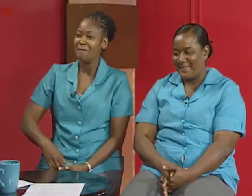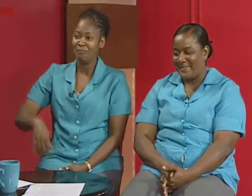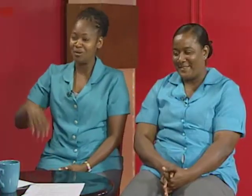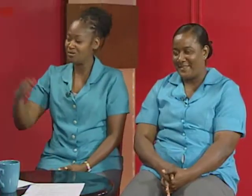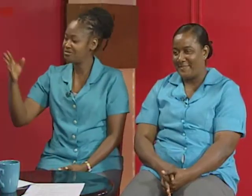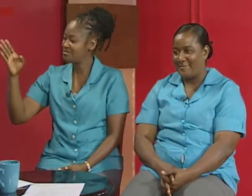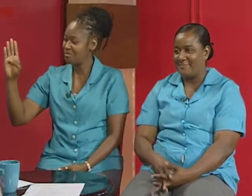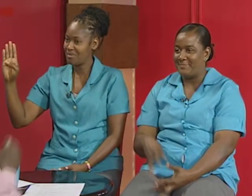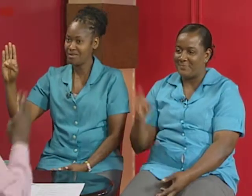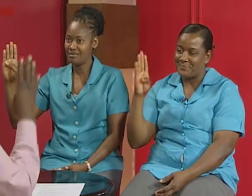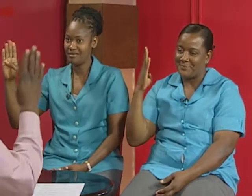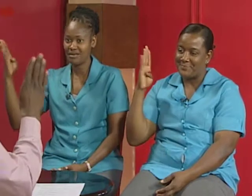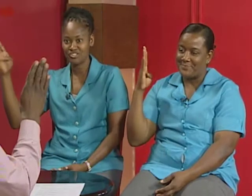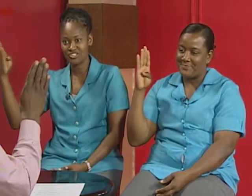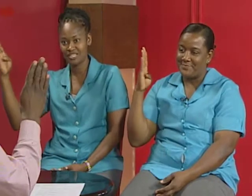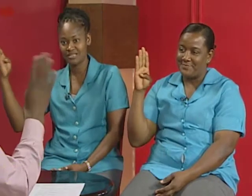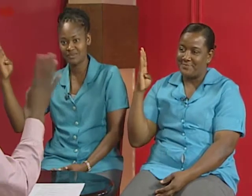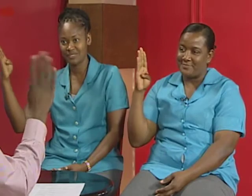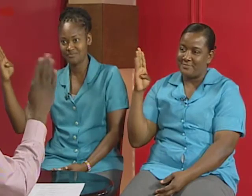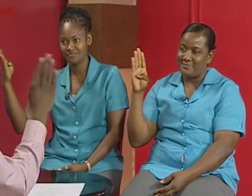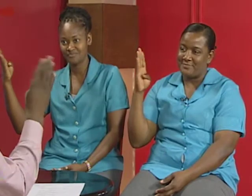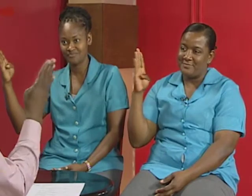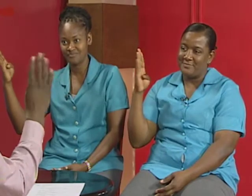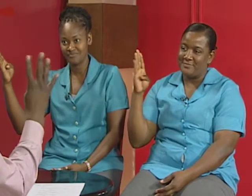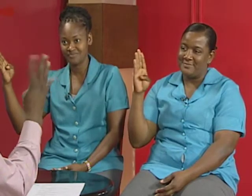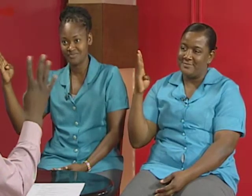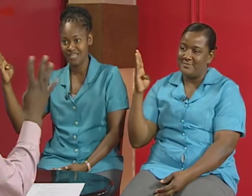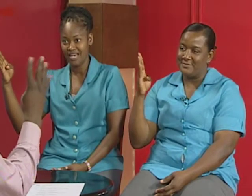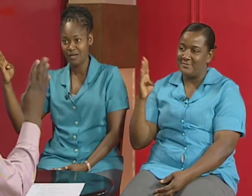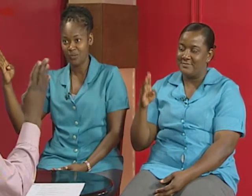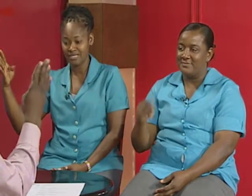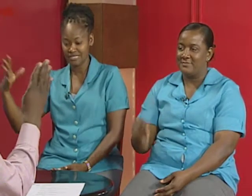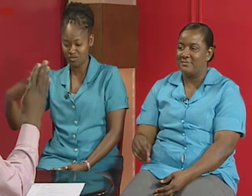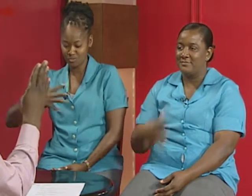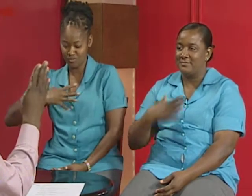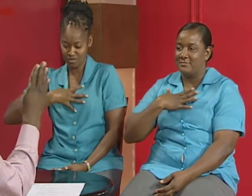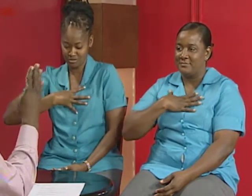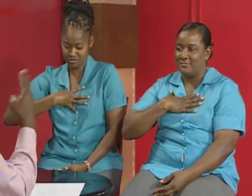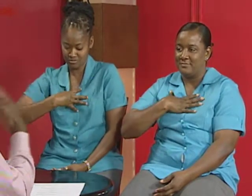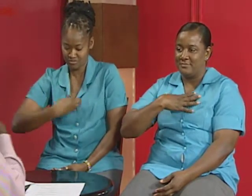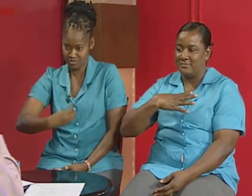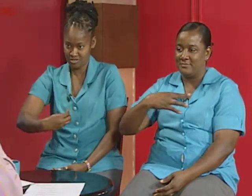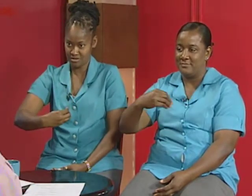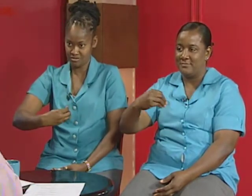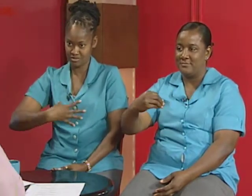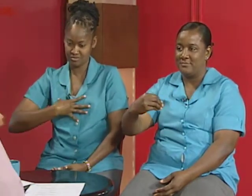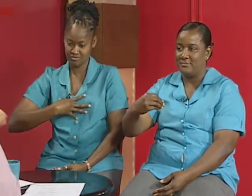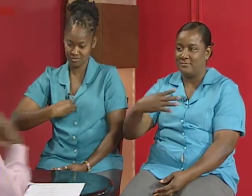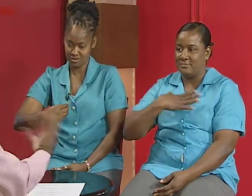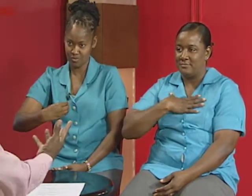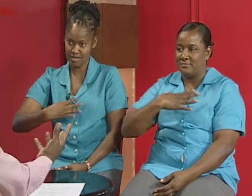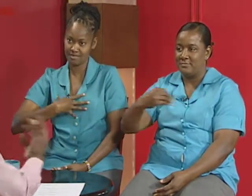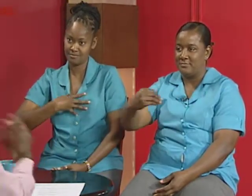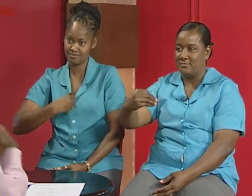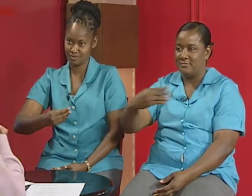blue b and just shake as well and white is like you're pulling your just here just here white okay